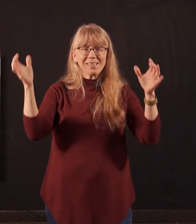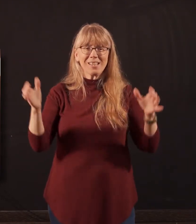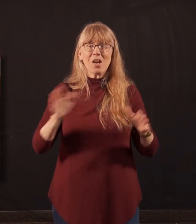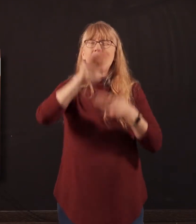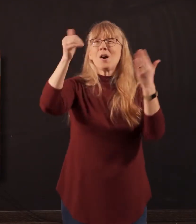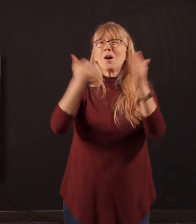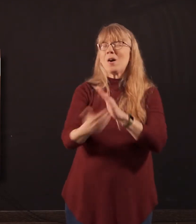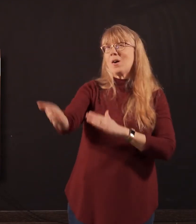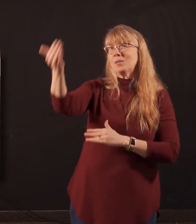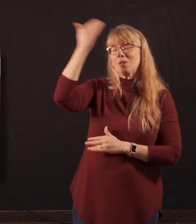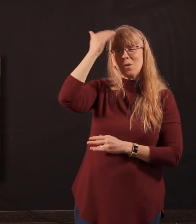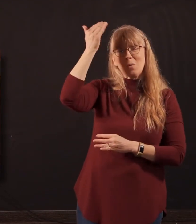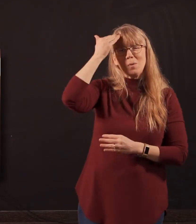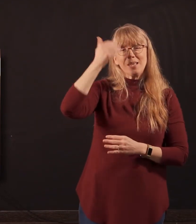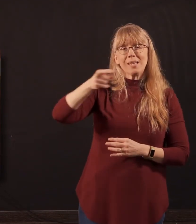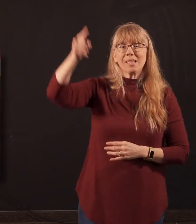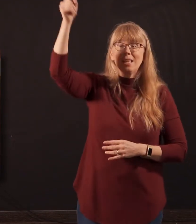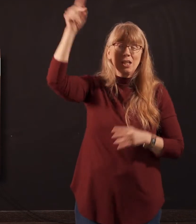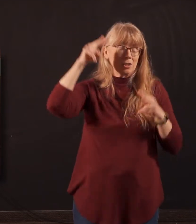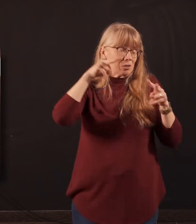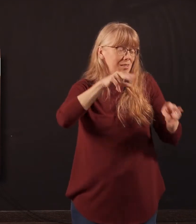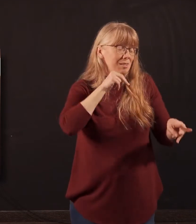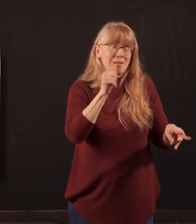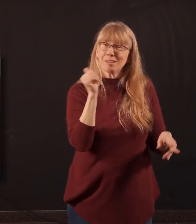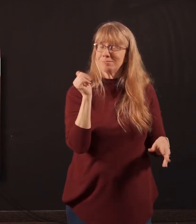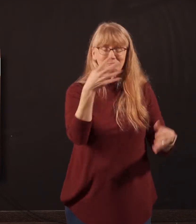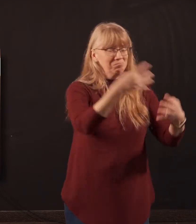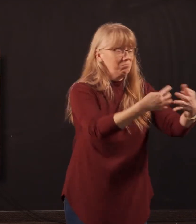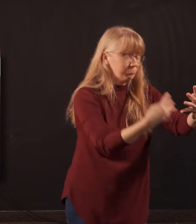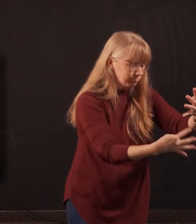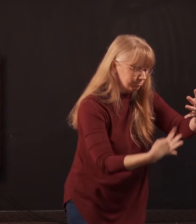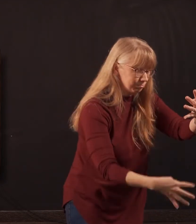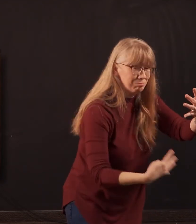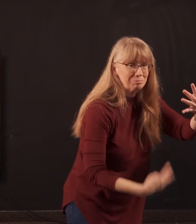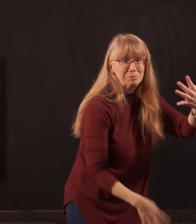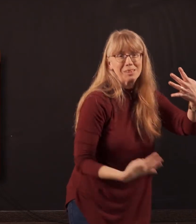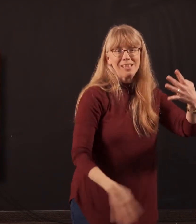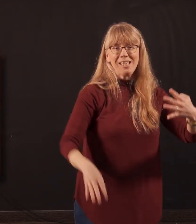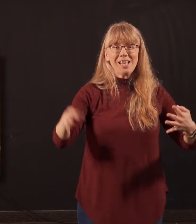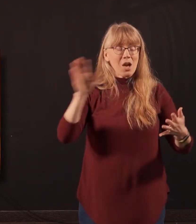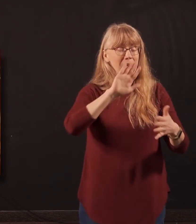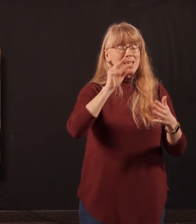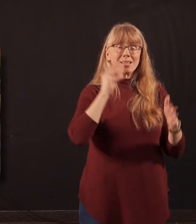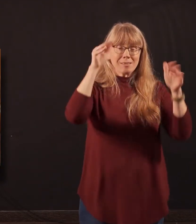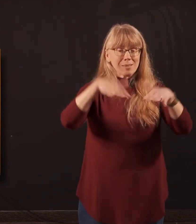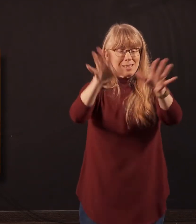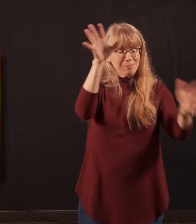Omniscient,-knowing, He counts not their song. Thrown into a sea